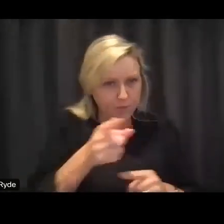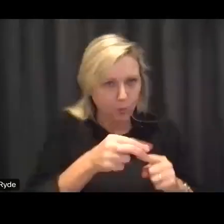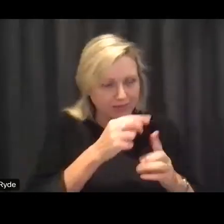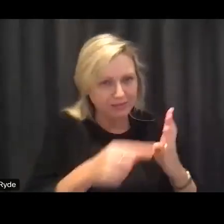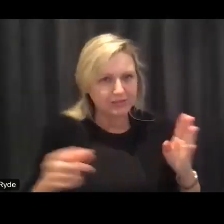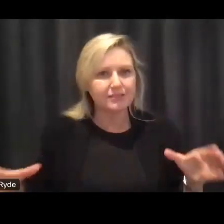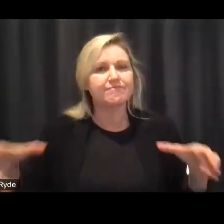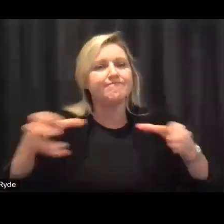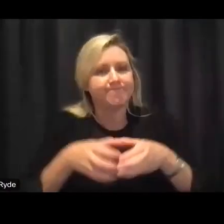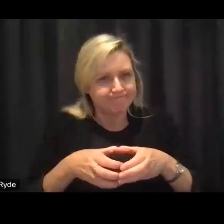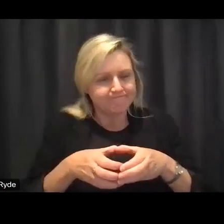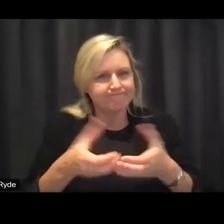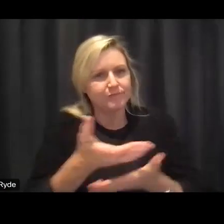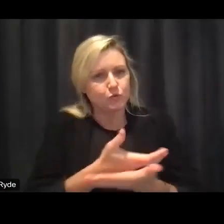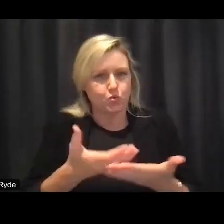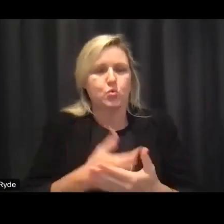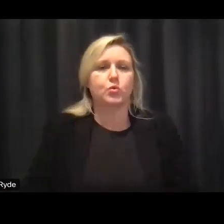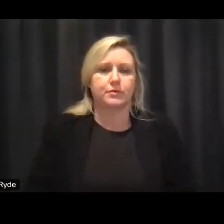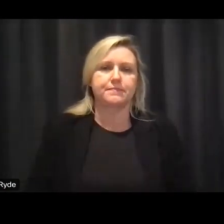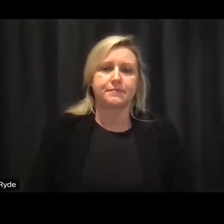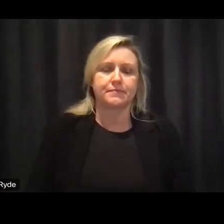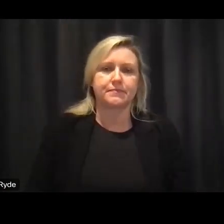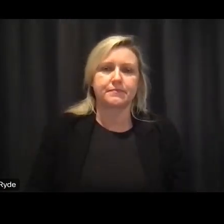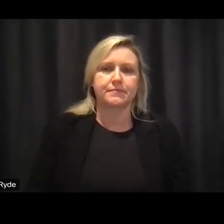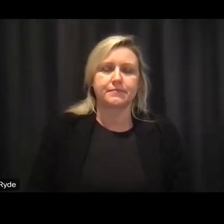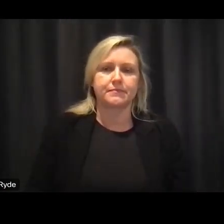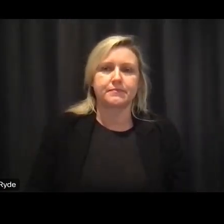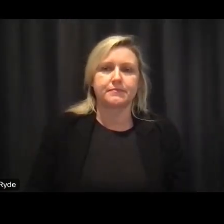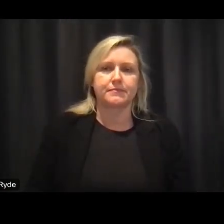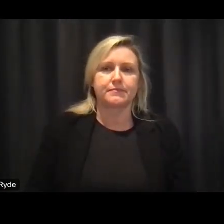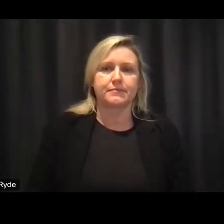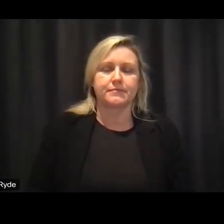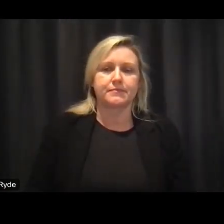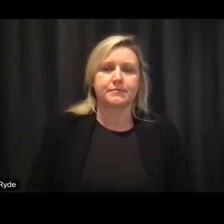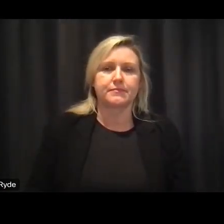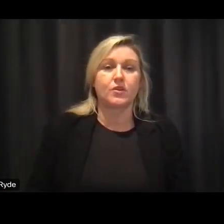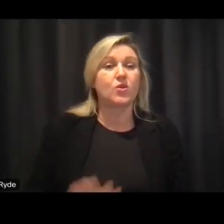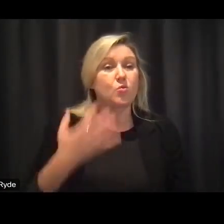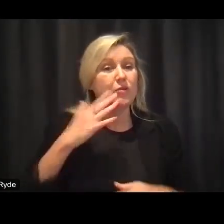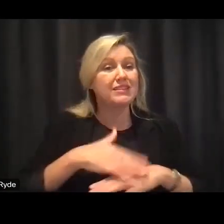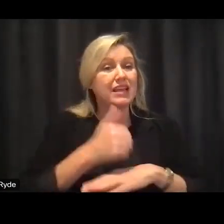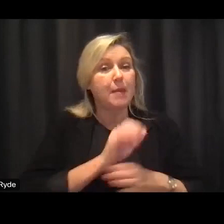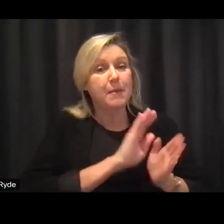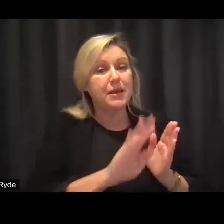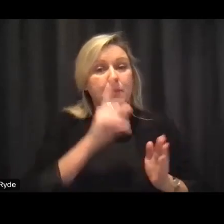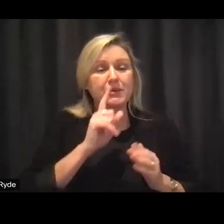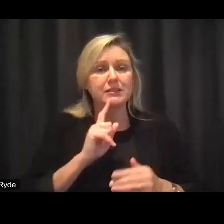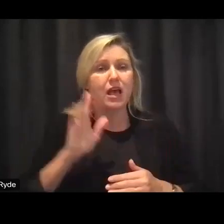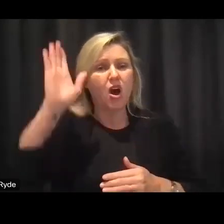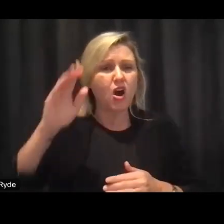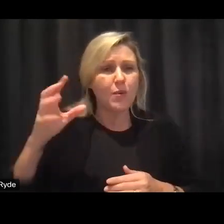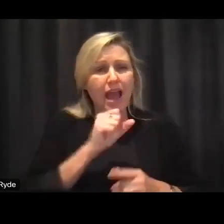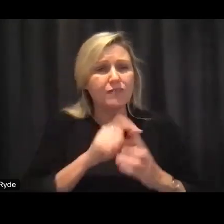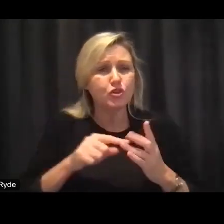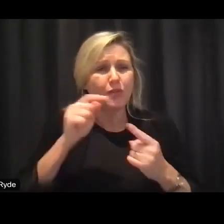if if if when the panel or we do something initially people say hey they've got to think of this or that don't get angry just let